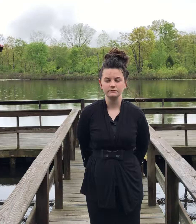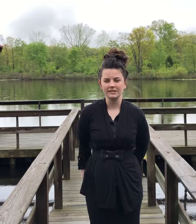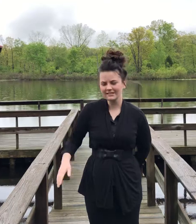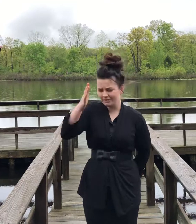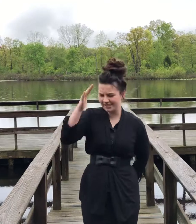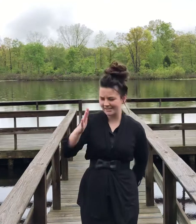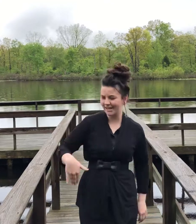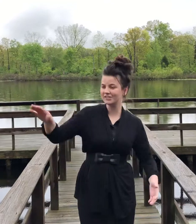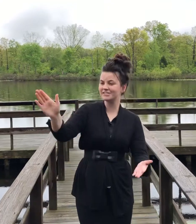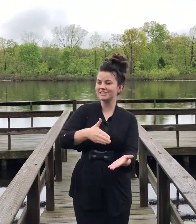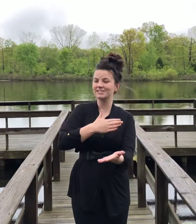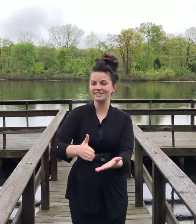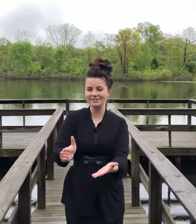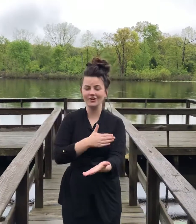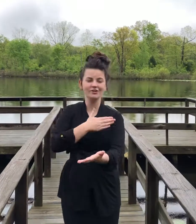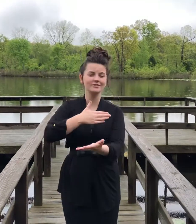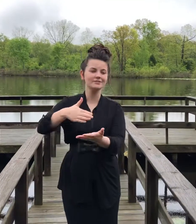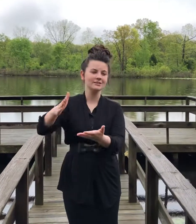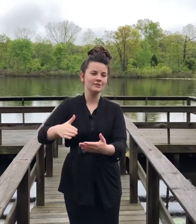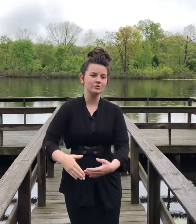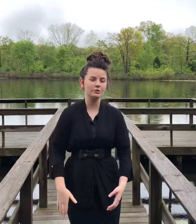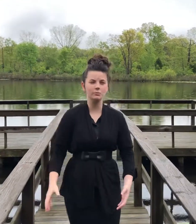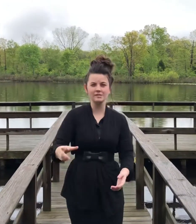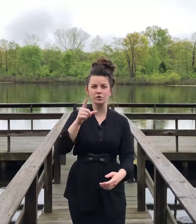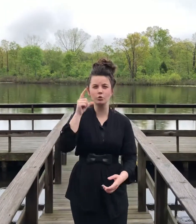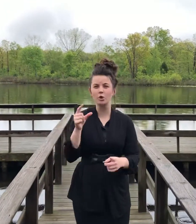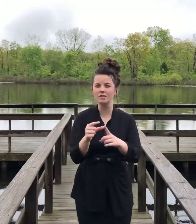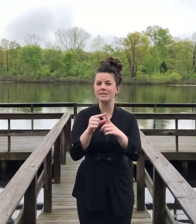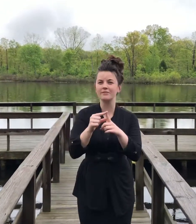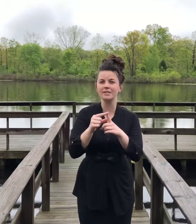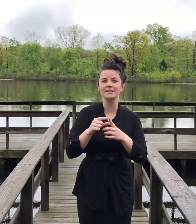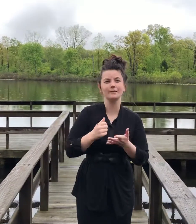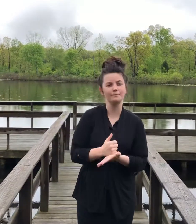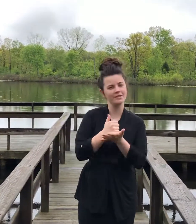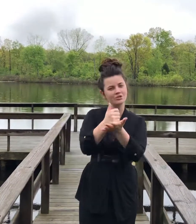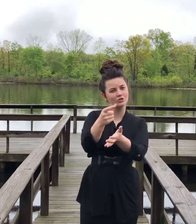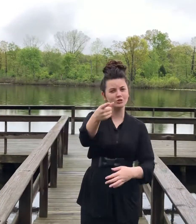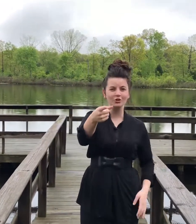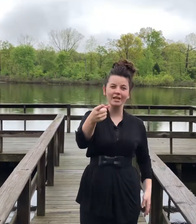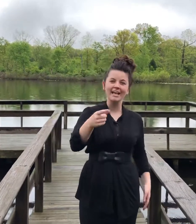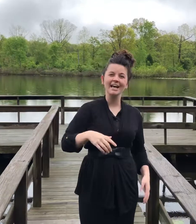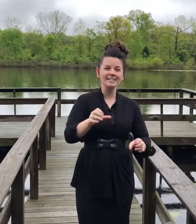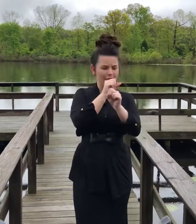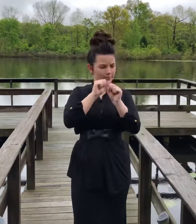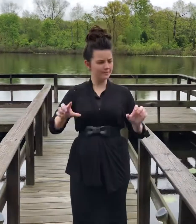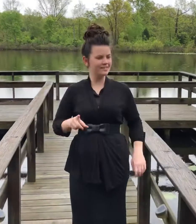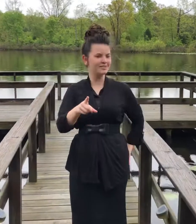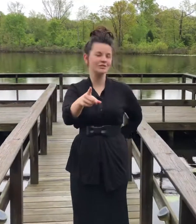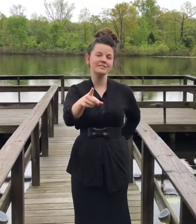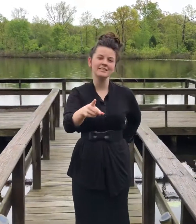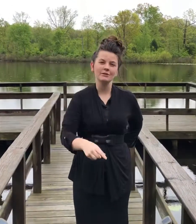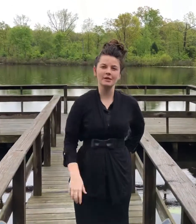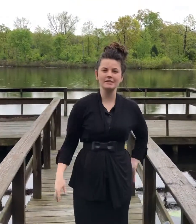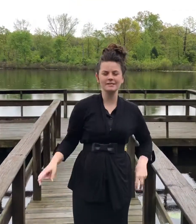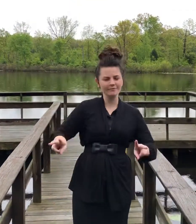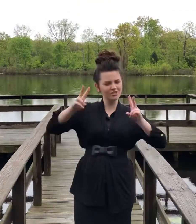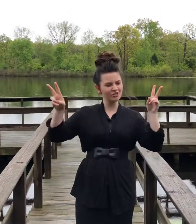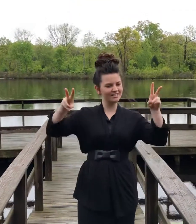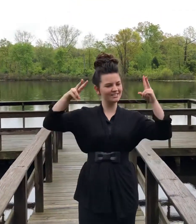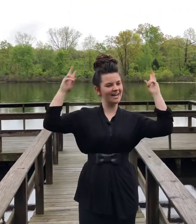I never get tired of singing this song. I want you to listen to the words of it. Let it minister to you. Let it bless you. We're going to get some featuring tonight.